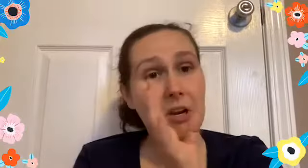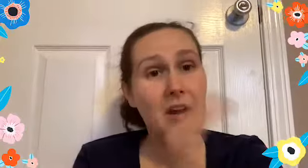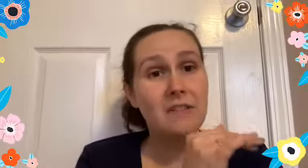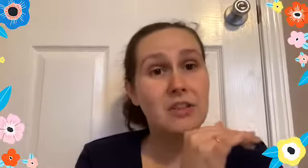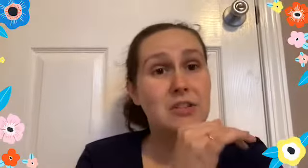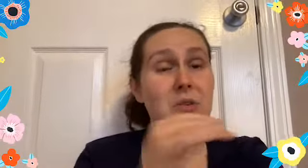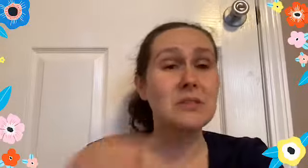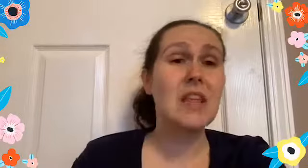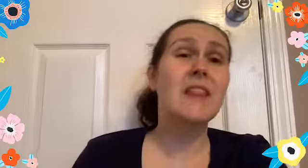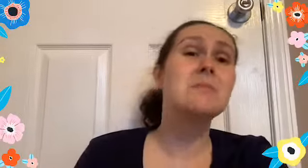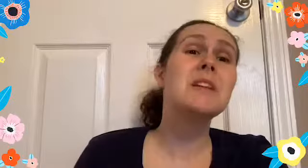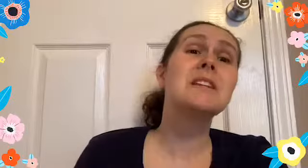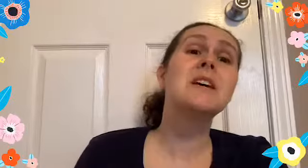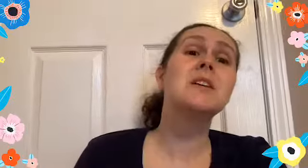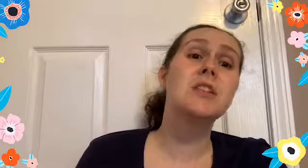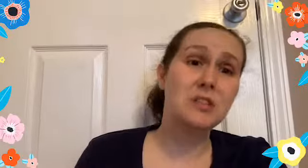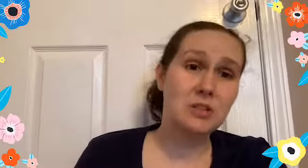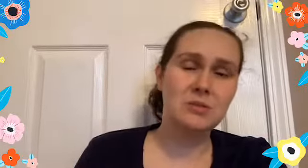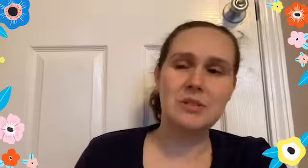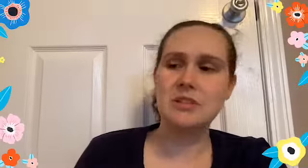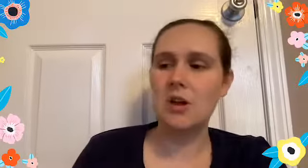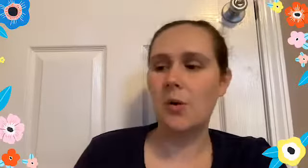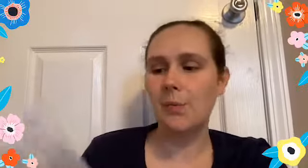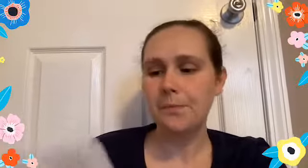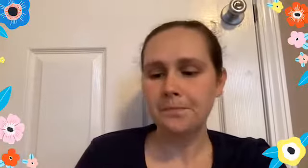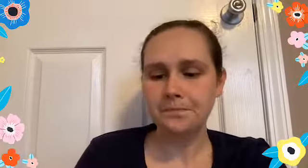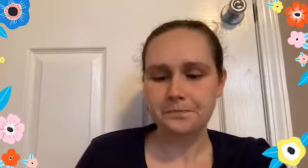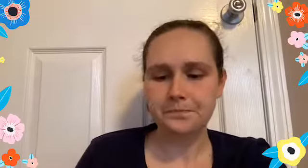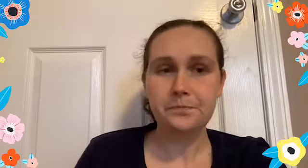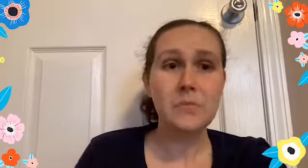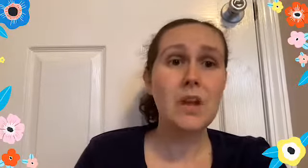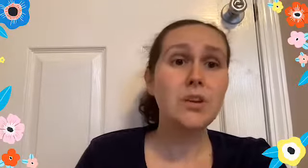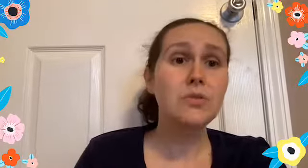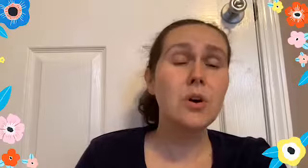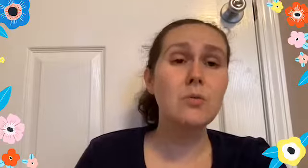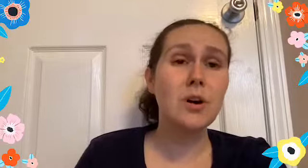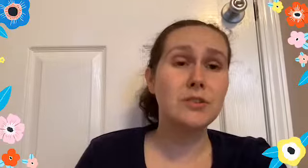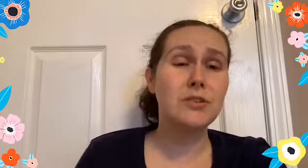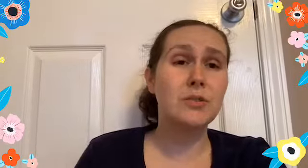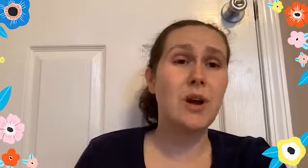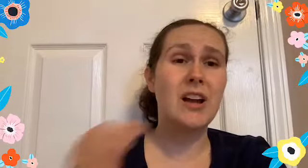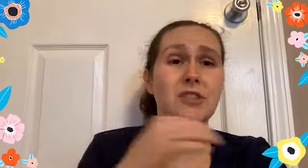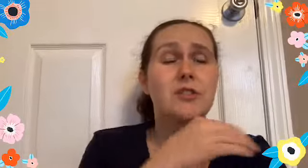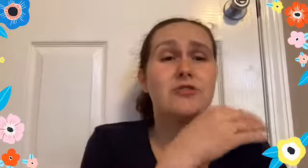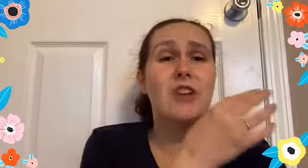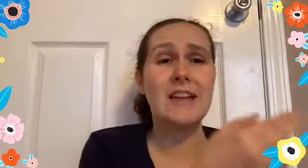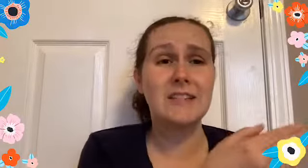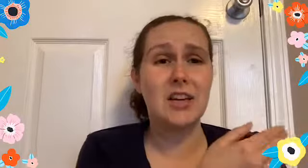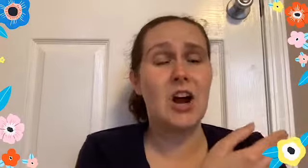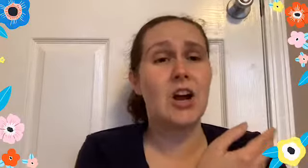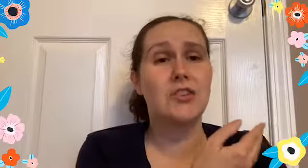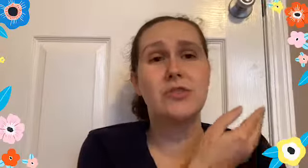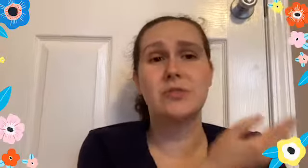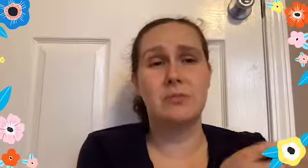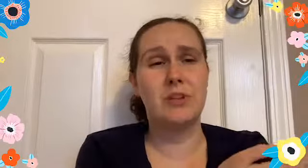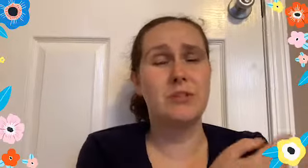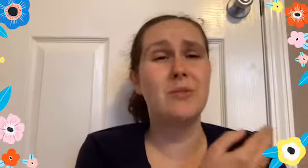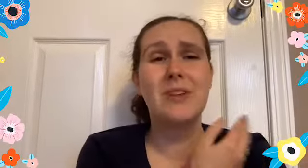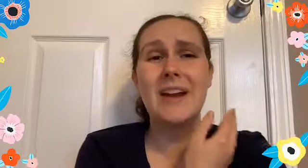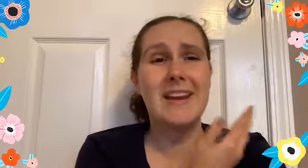going to cover the don'ts and then I'm going to tell you the do's. So you don't want to address the card to someone. So don't write a